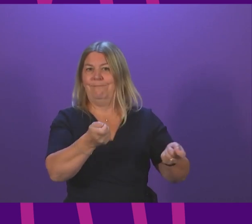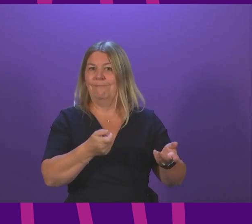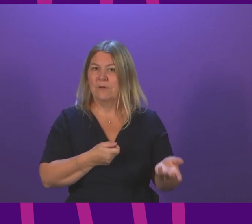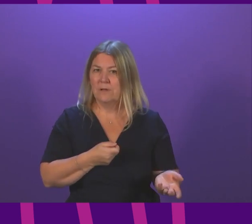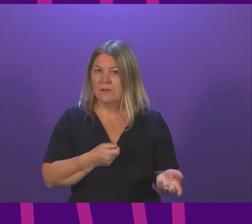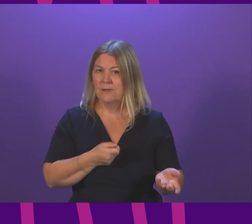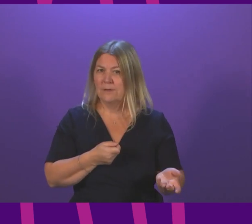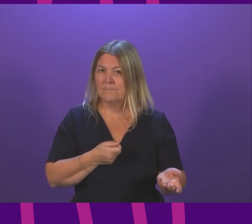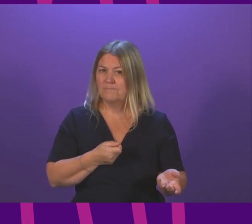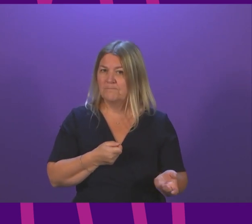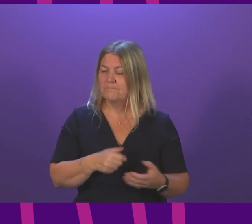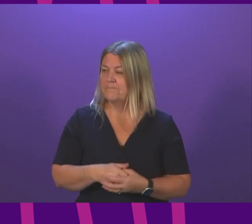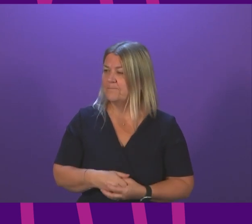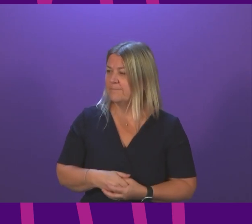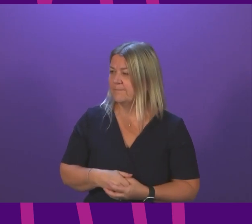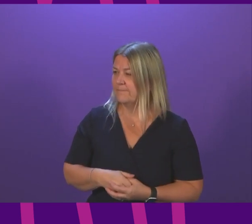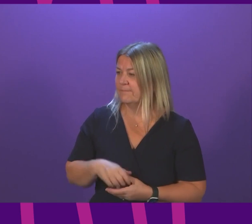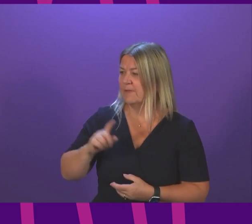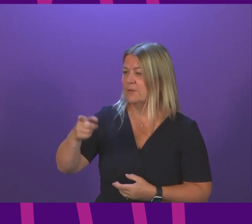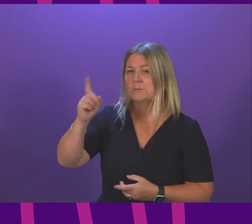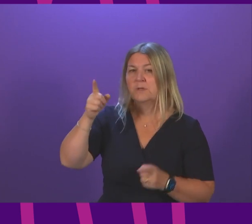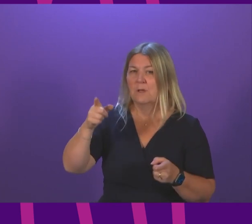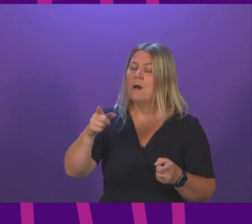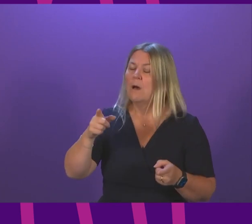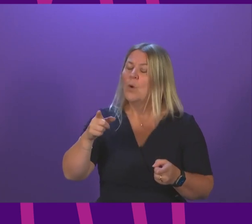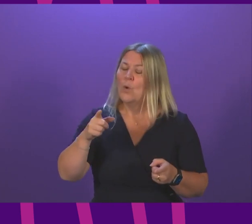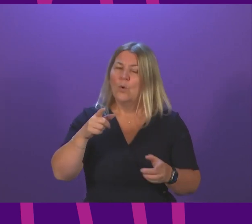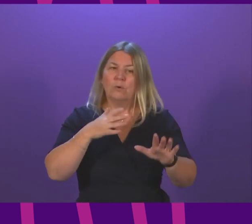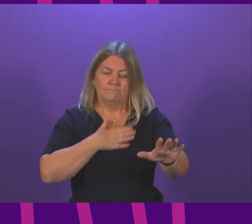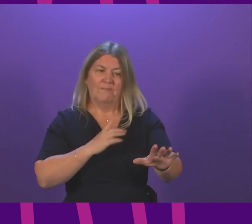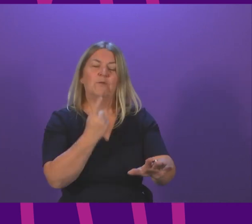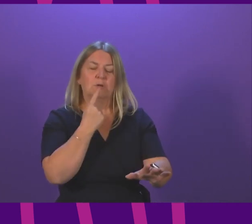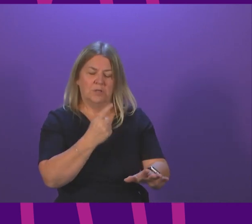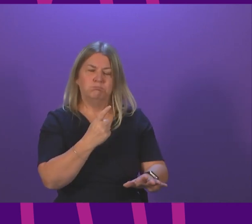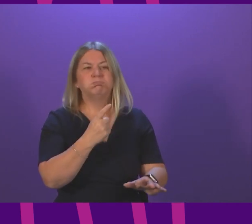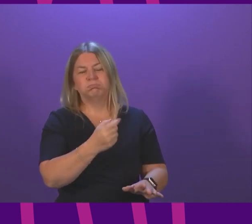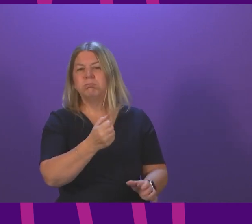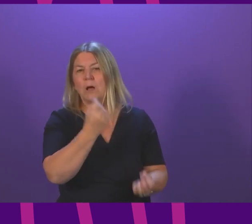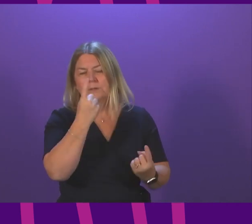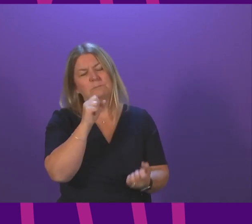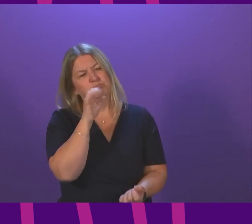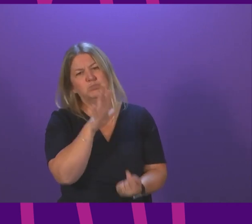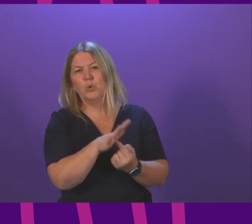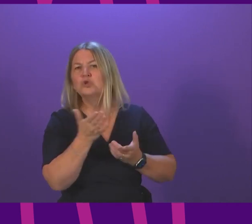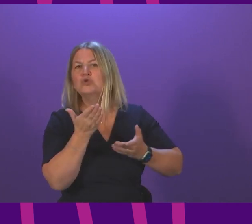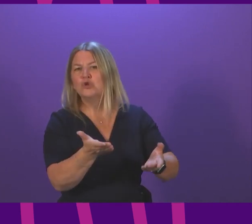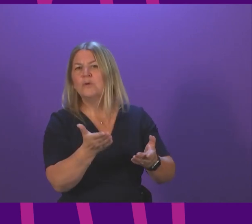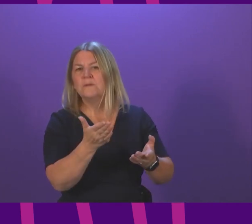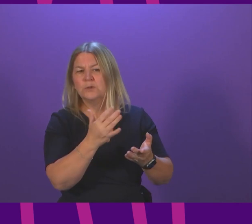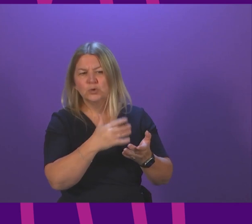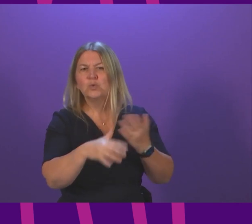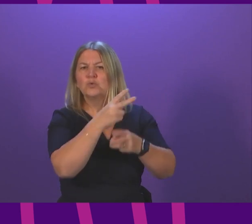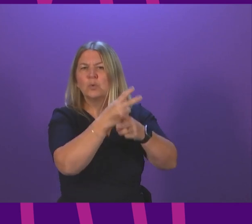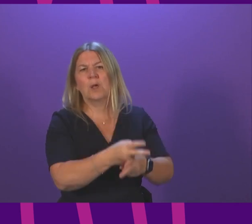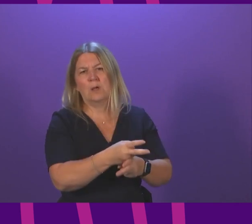can I say that I think all of us understand how vital these services are to many people and understand the